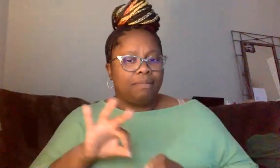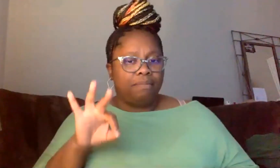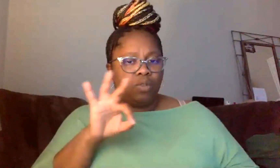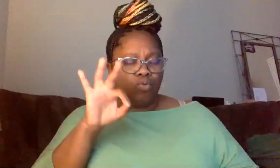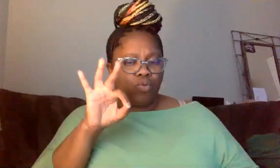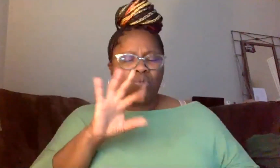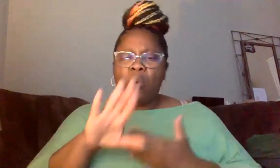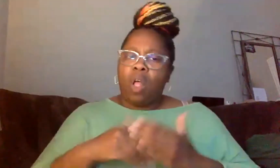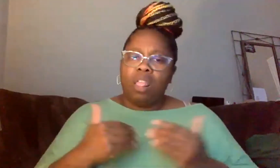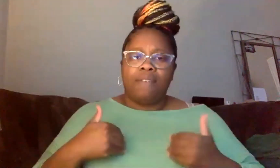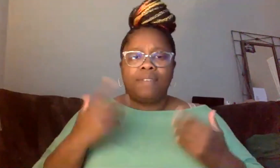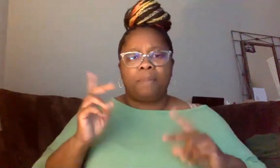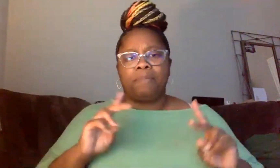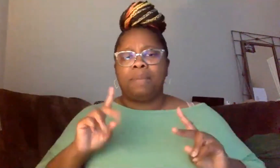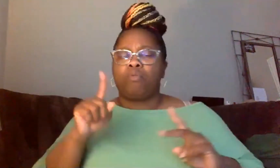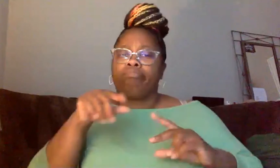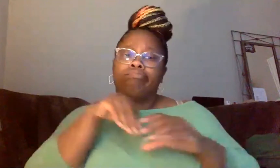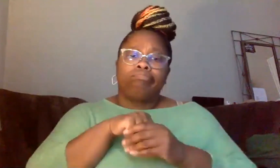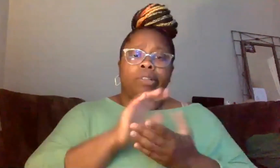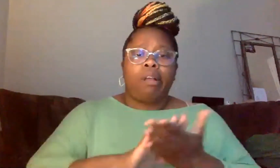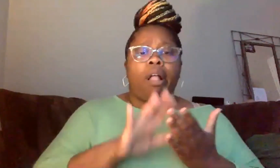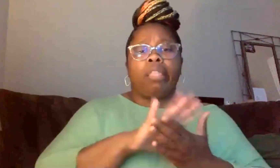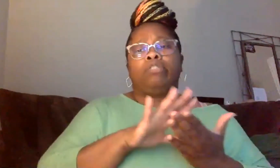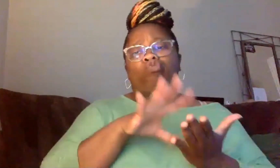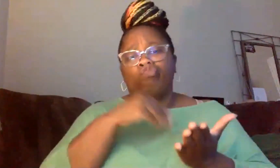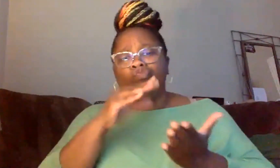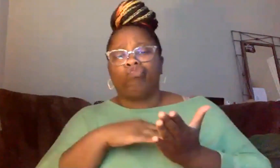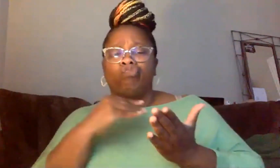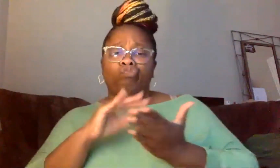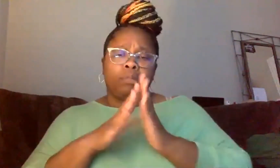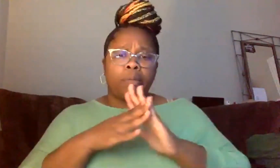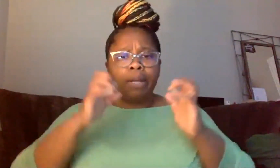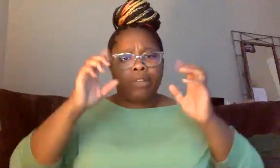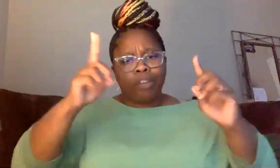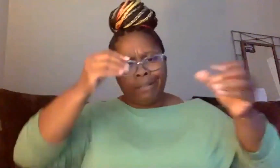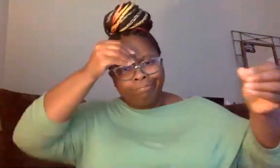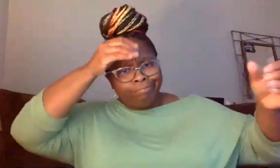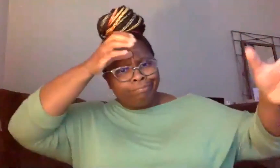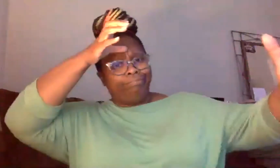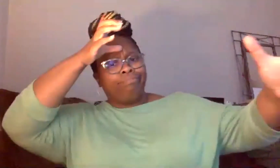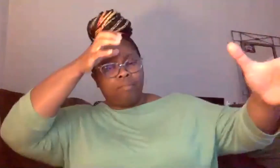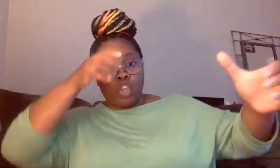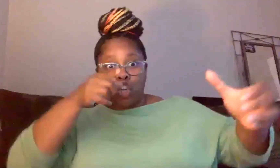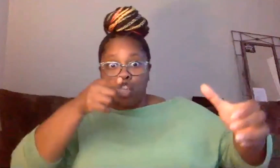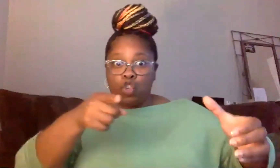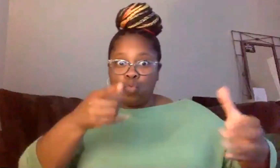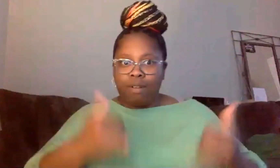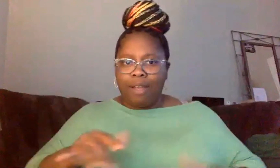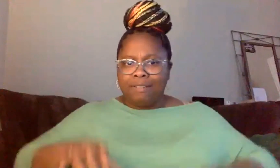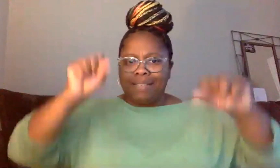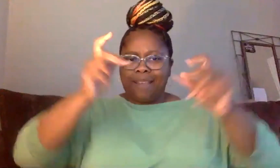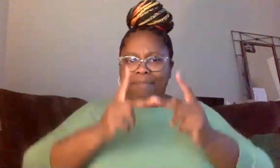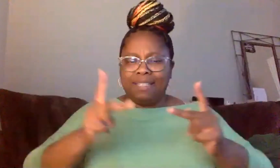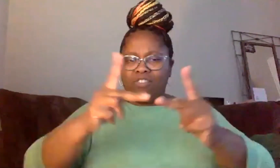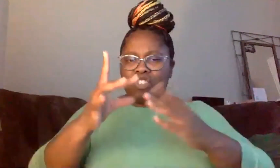young people on this call, as you go to colleges, you educate yourself, you are positioning yourself to lead the land that your